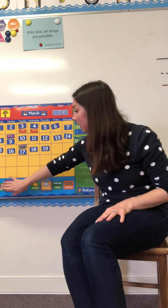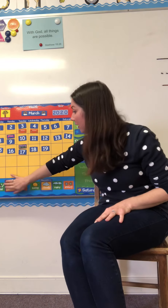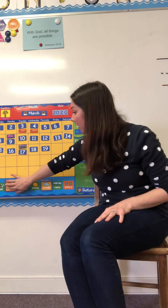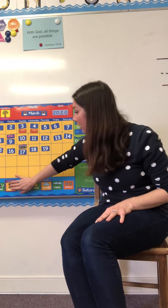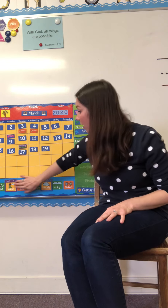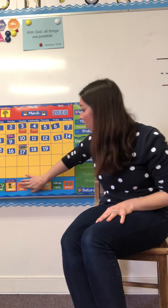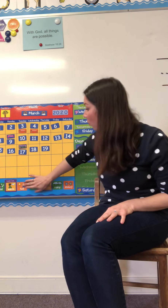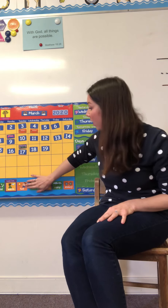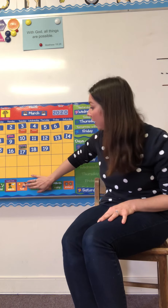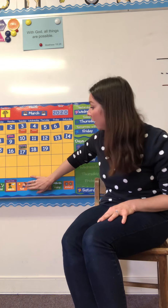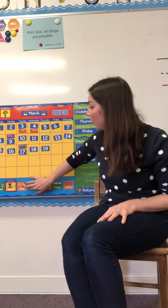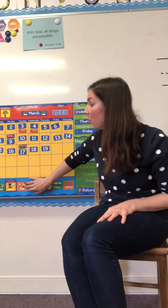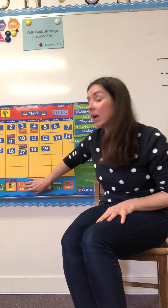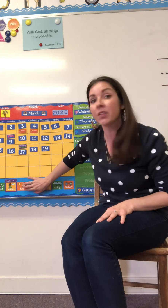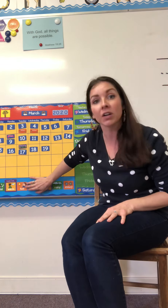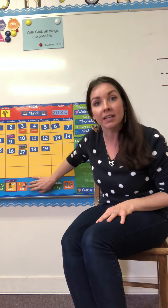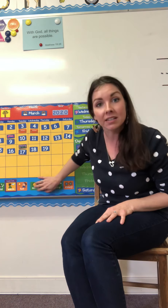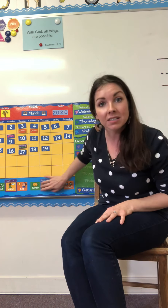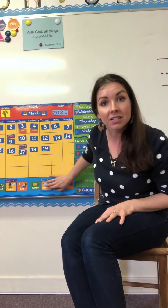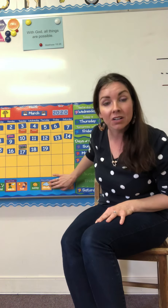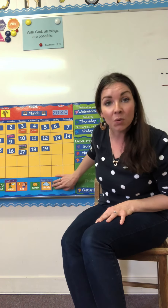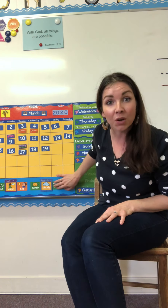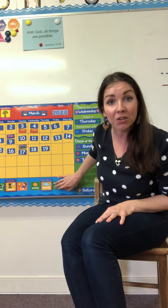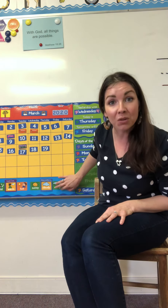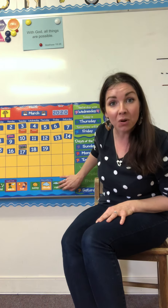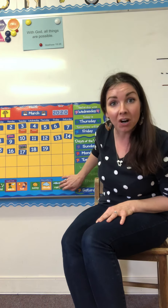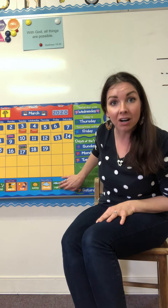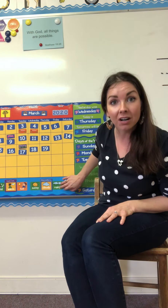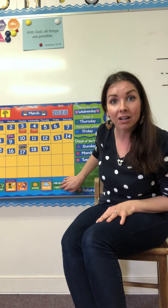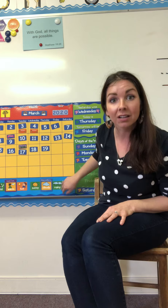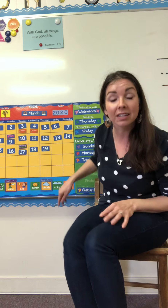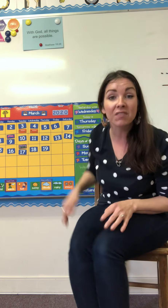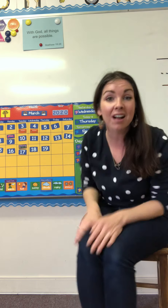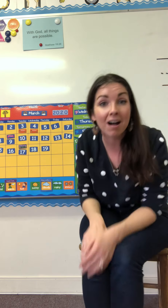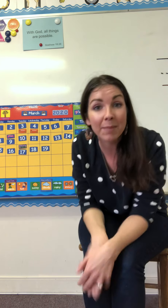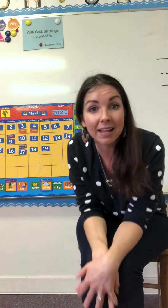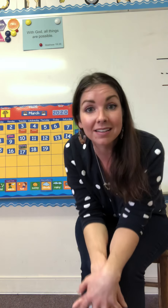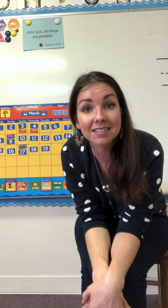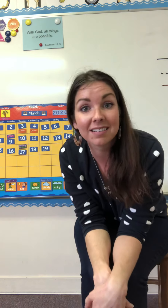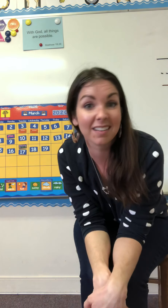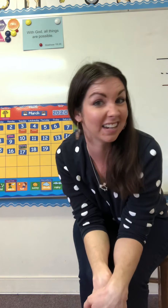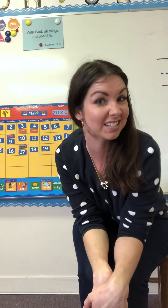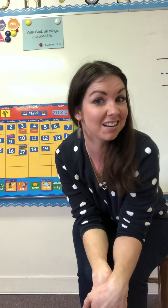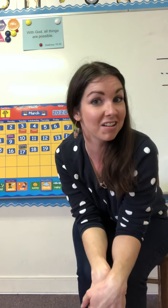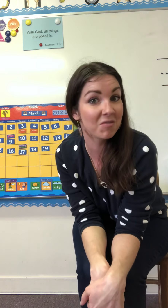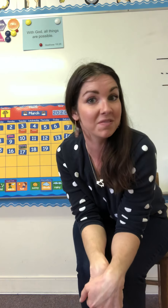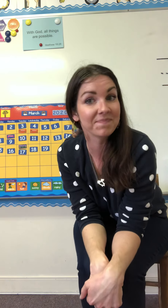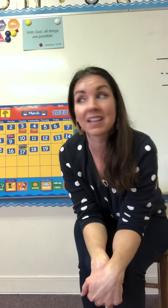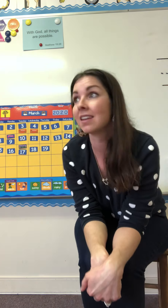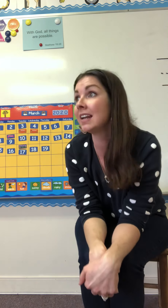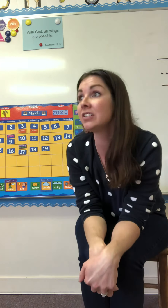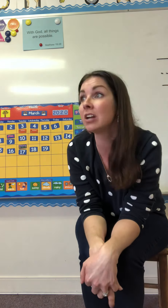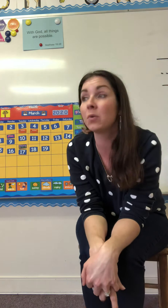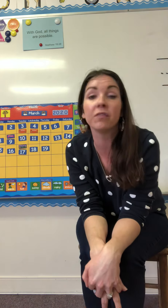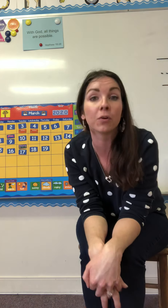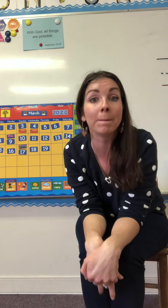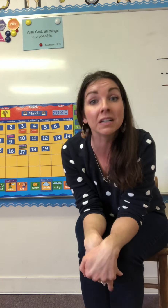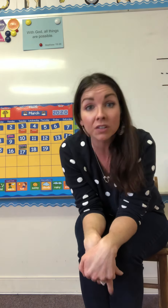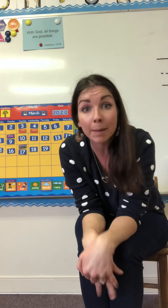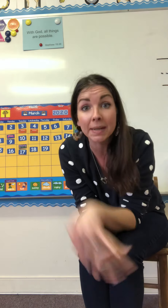what the weather is where you are leave a comment let us know let us know if you're bundled up in